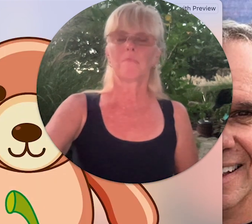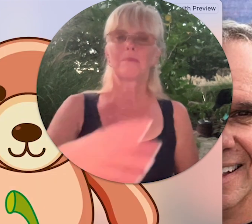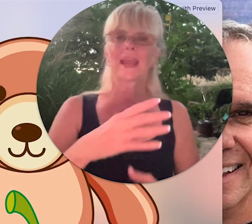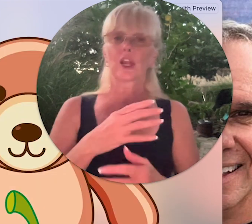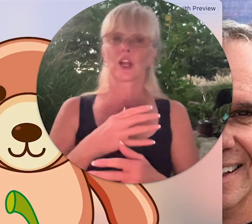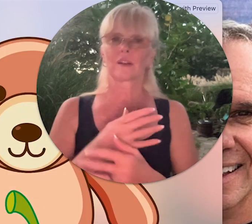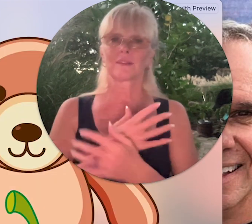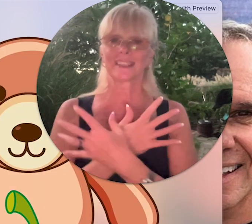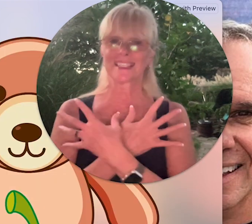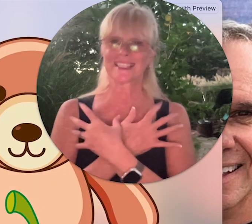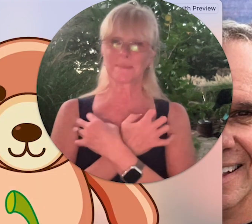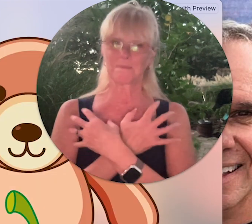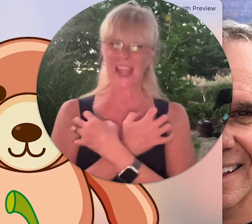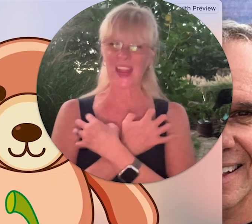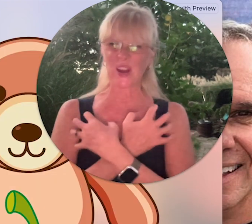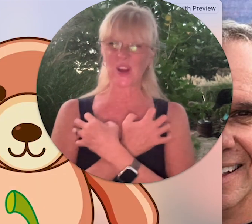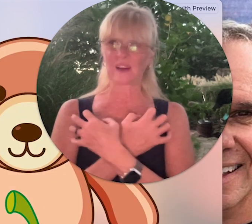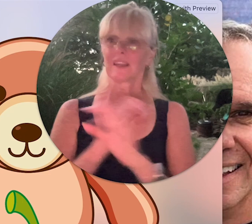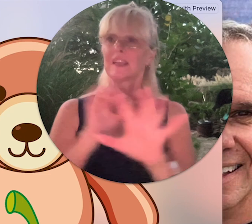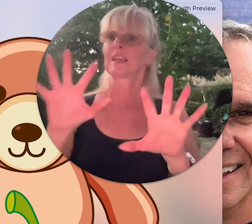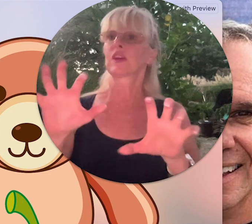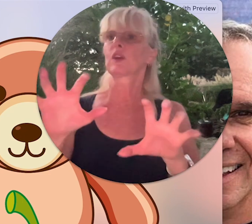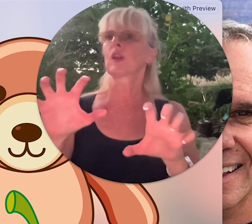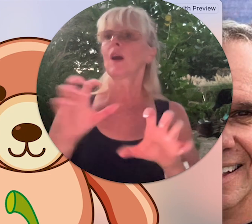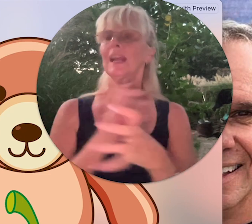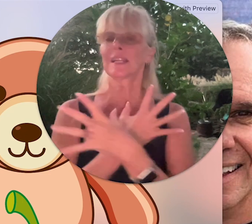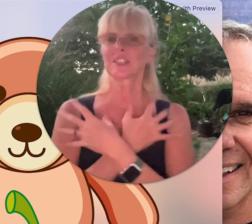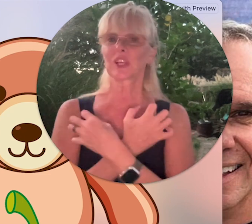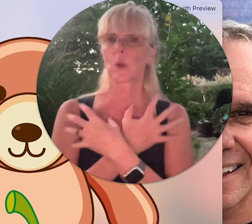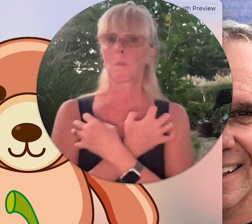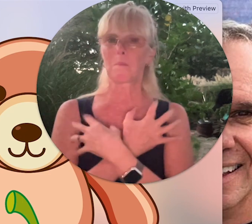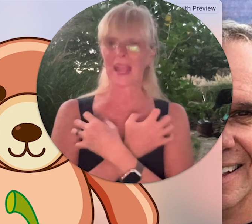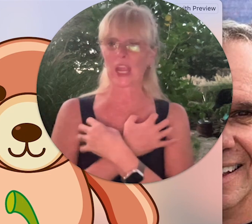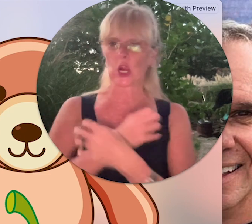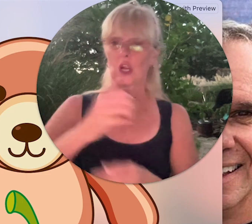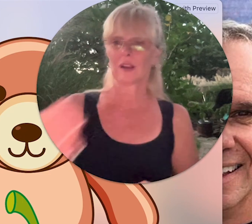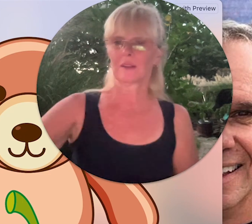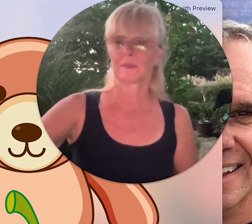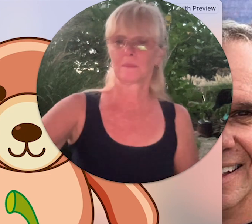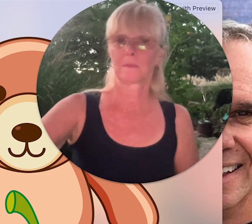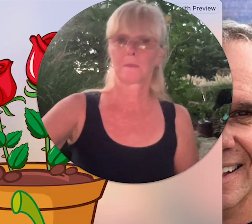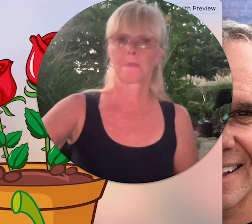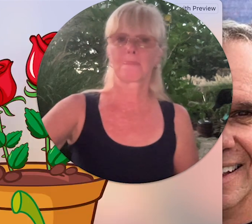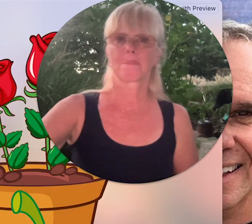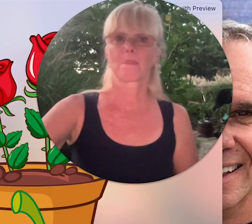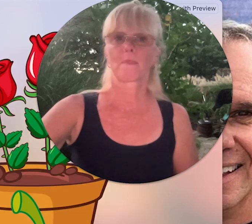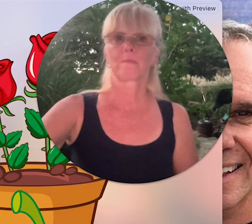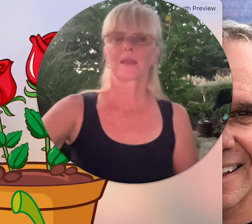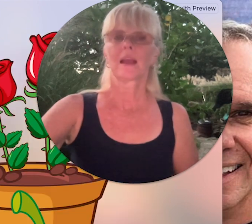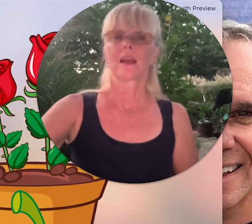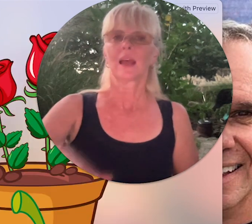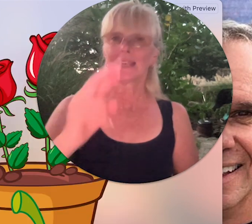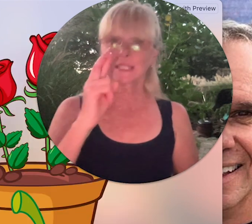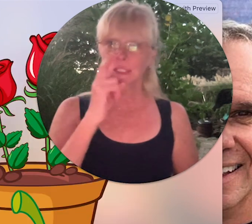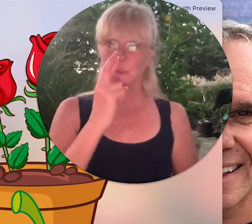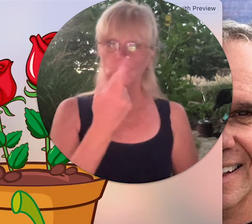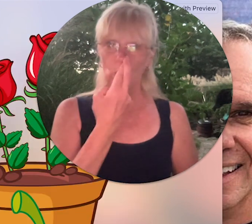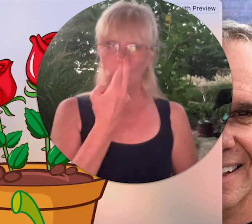bear this is bear take your claw hands and go bear this is a rose